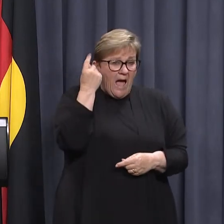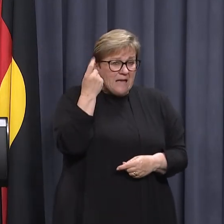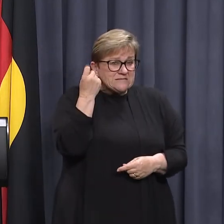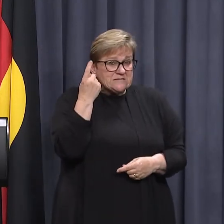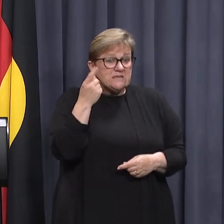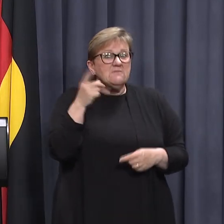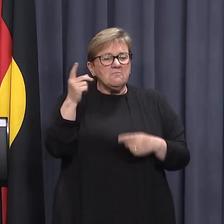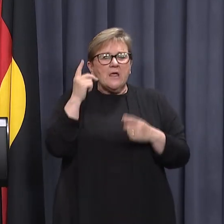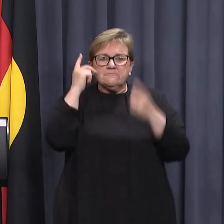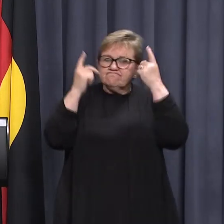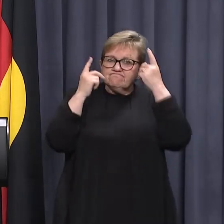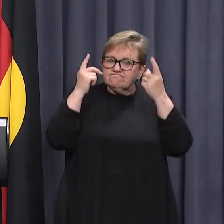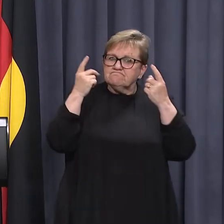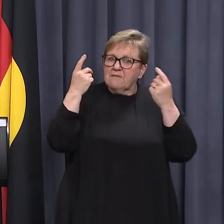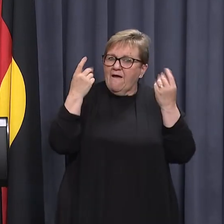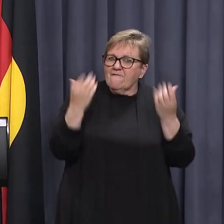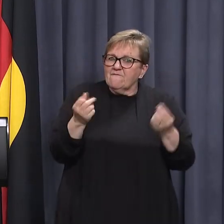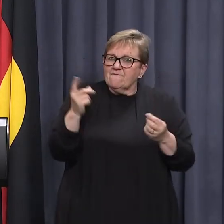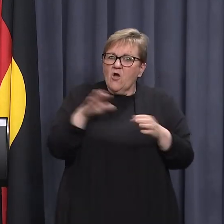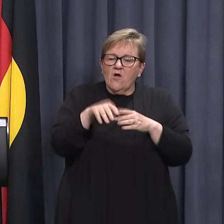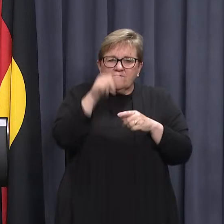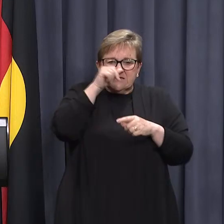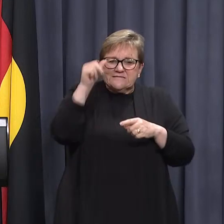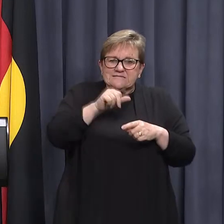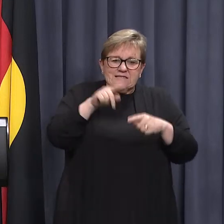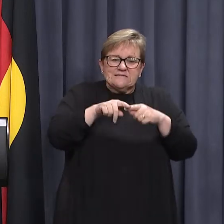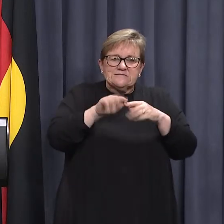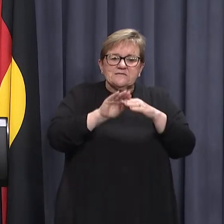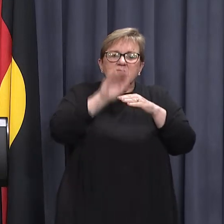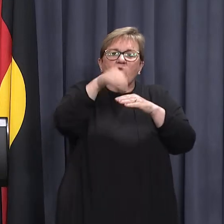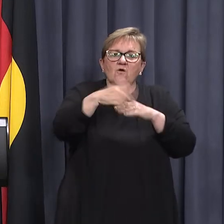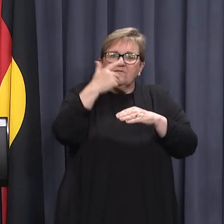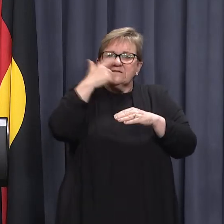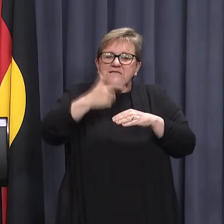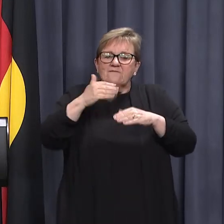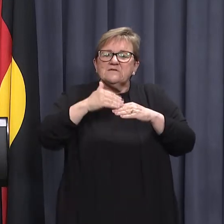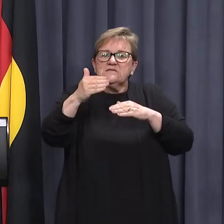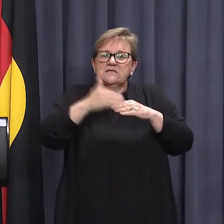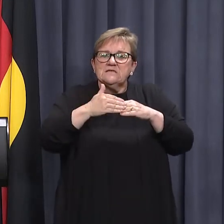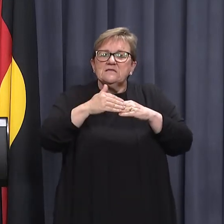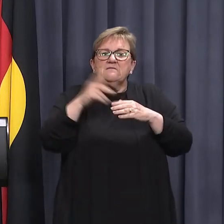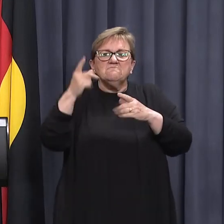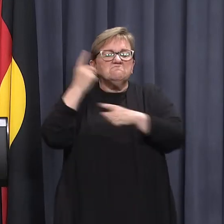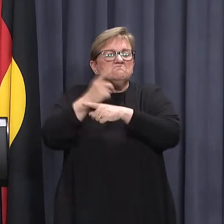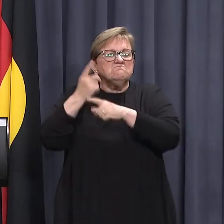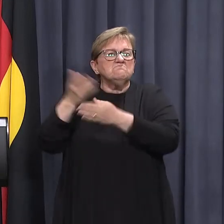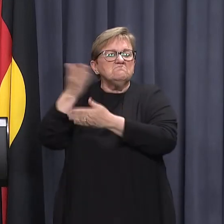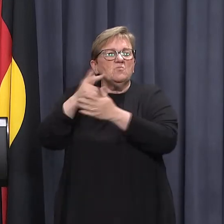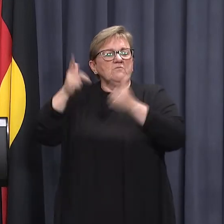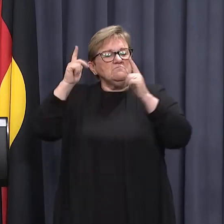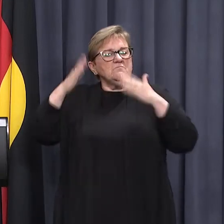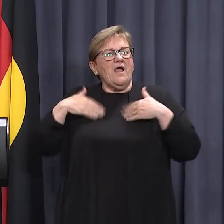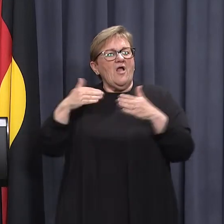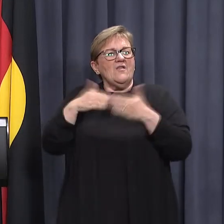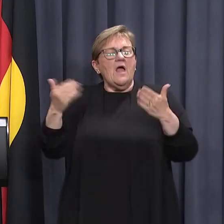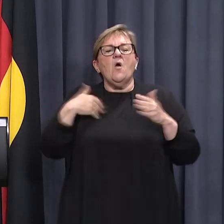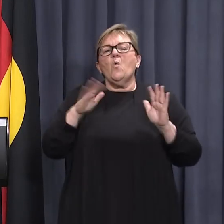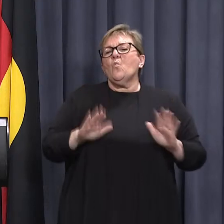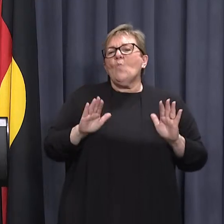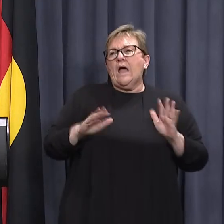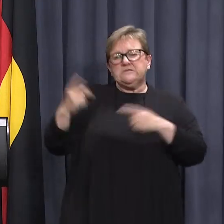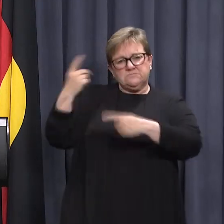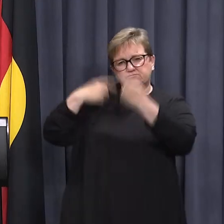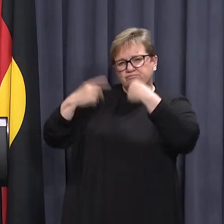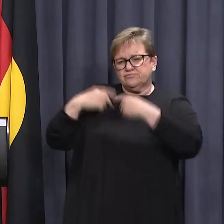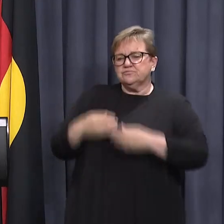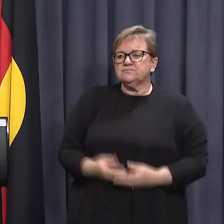is that is under consideration for that 16 and 17 year olds. So that is under discussion with the chief health officers, but we'll await their